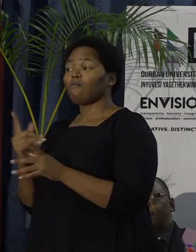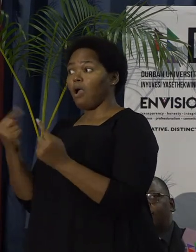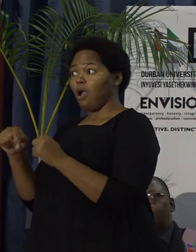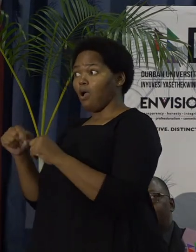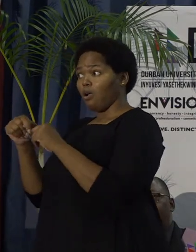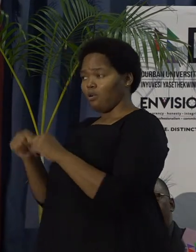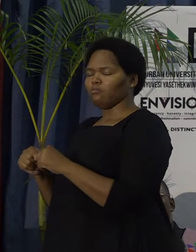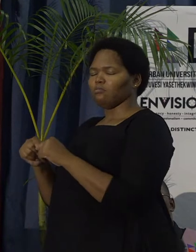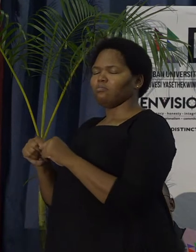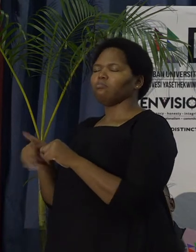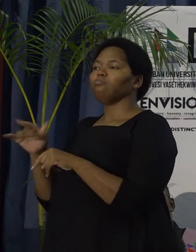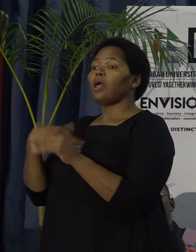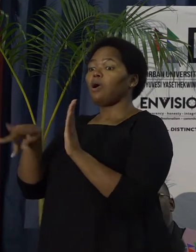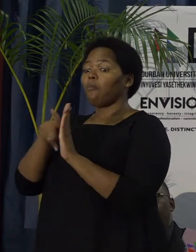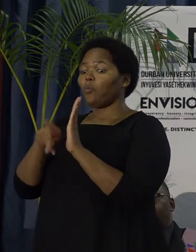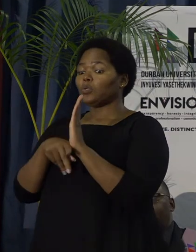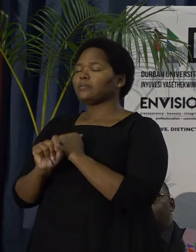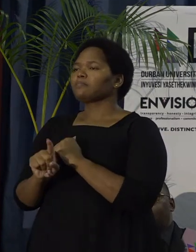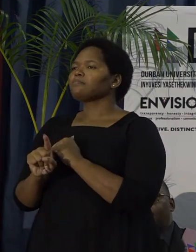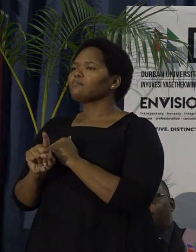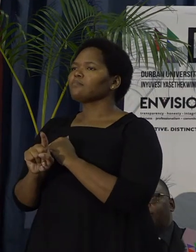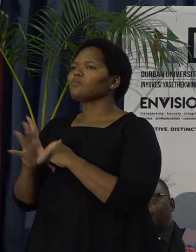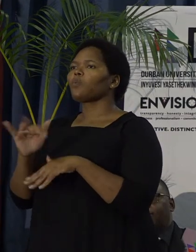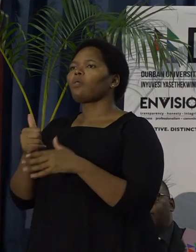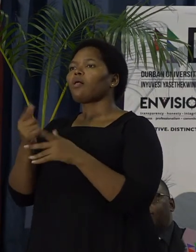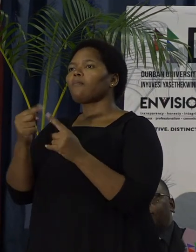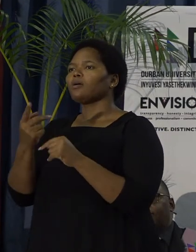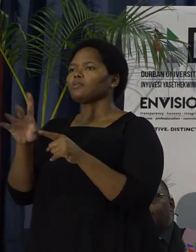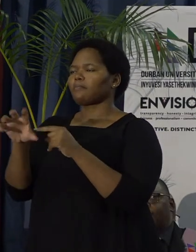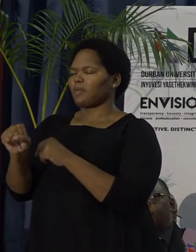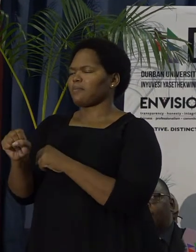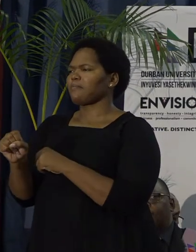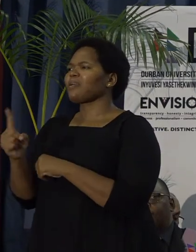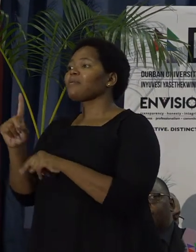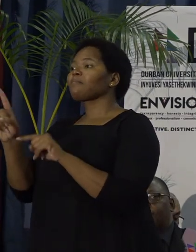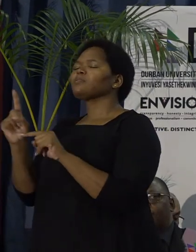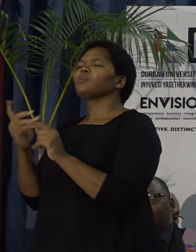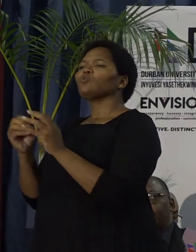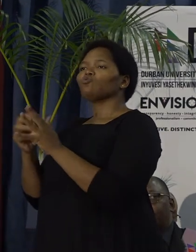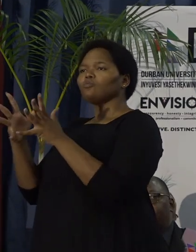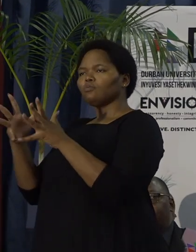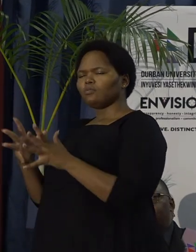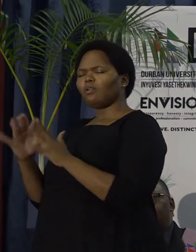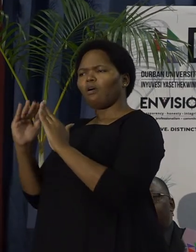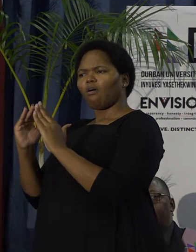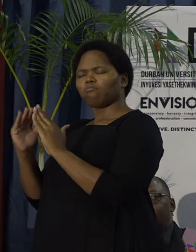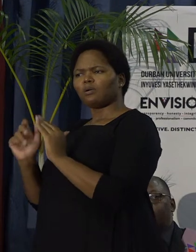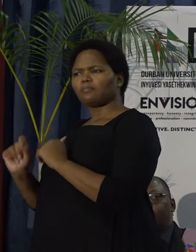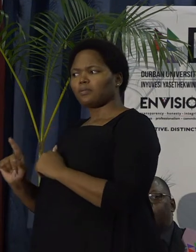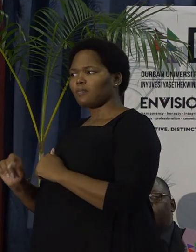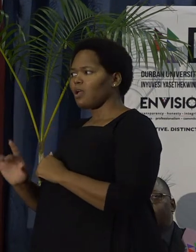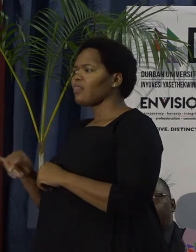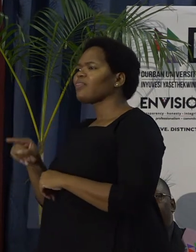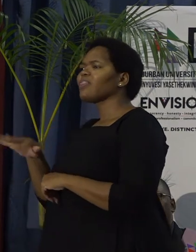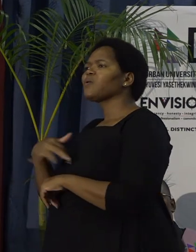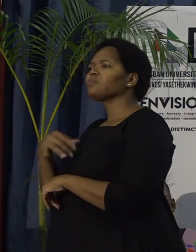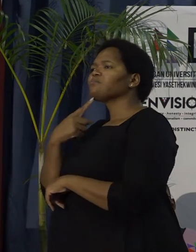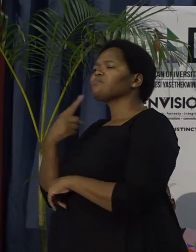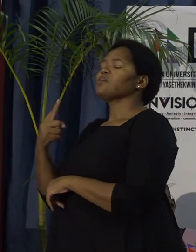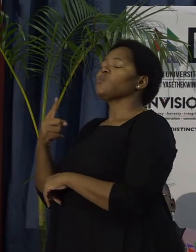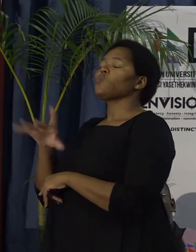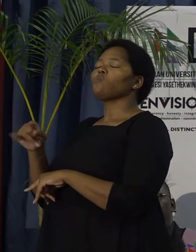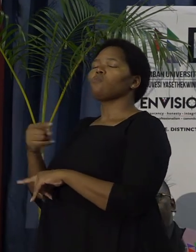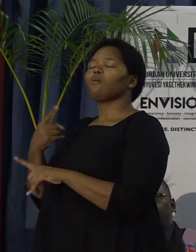DHET's policy on student accommodation that expects that we must, actually